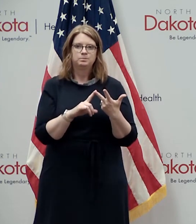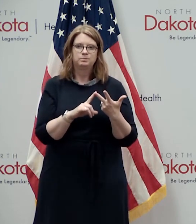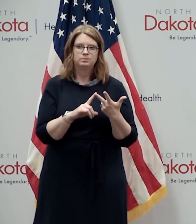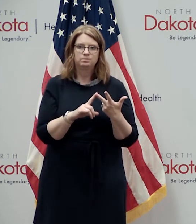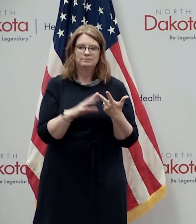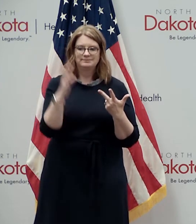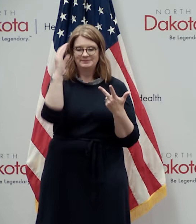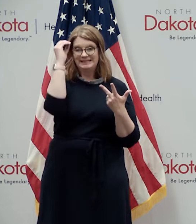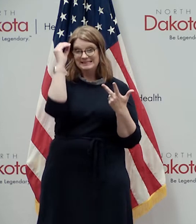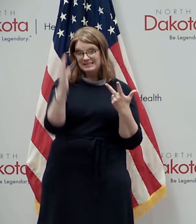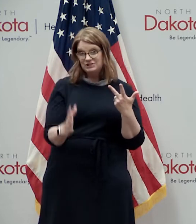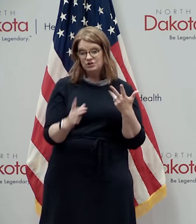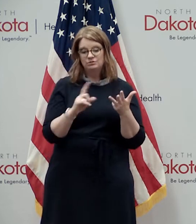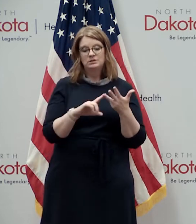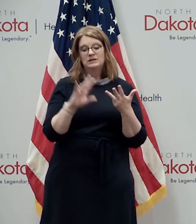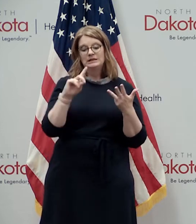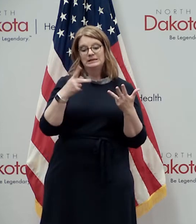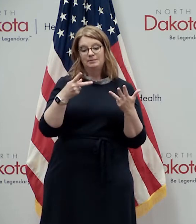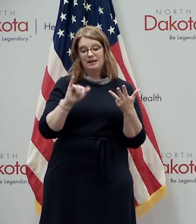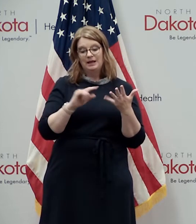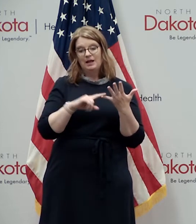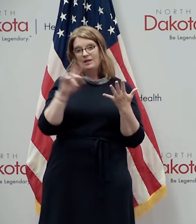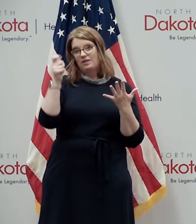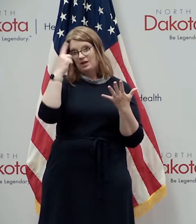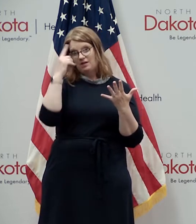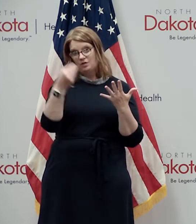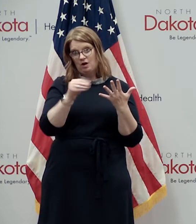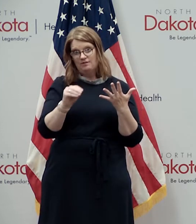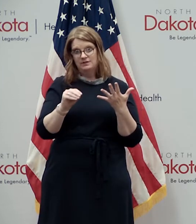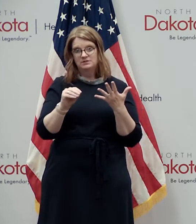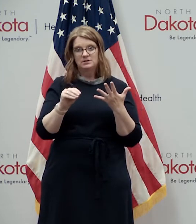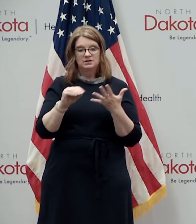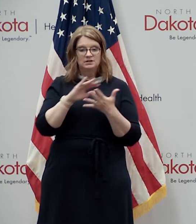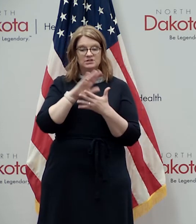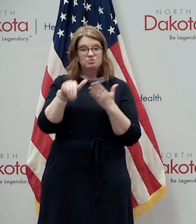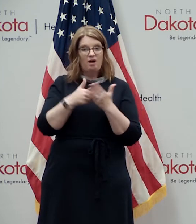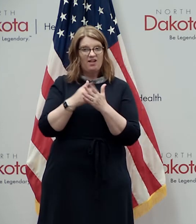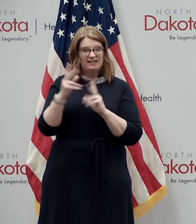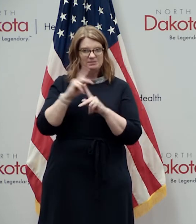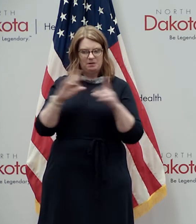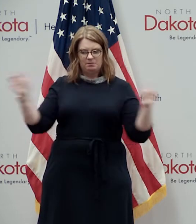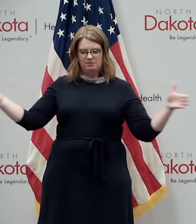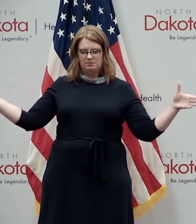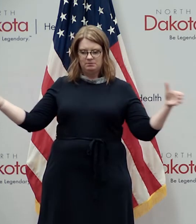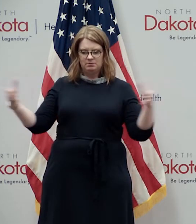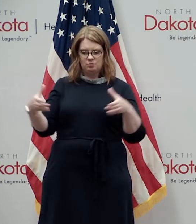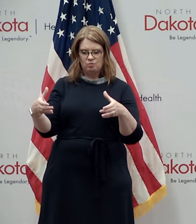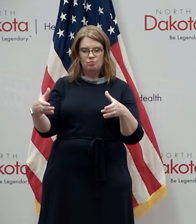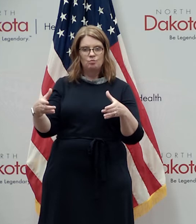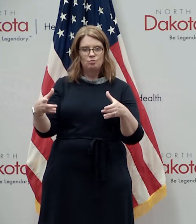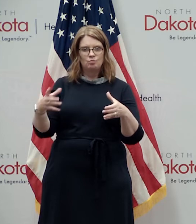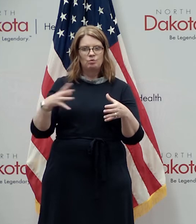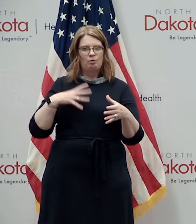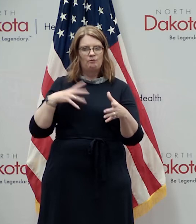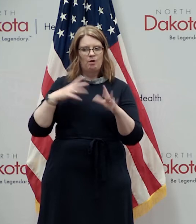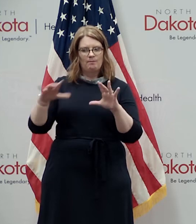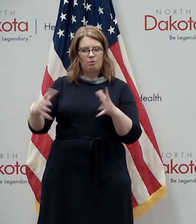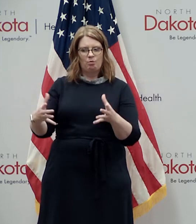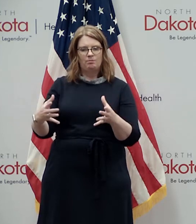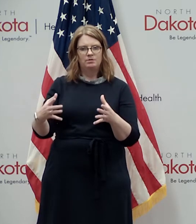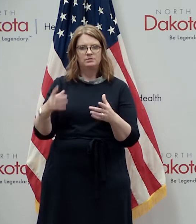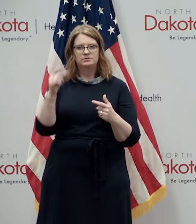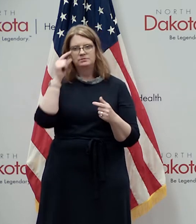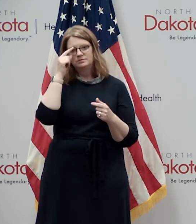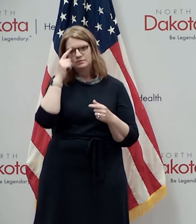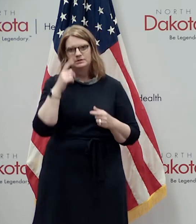teachers uh the dpi the governor's office i mean brings all the stakeholders together into one formal group and when i say that that